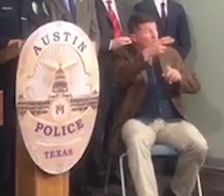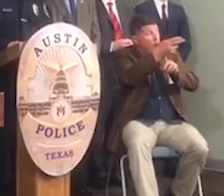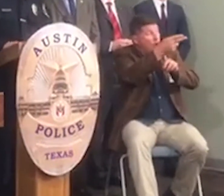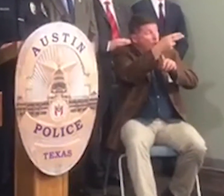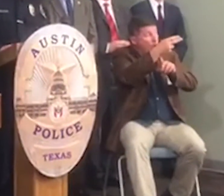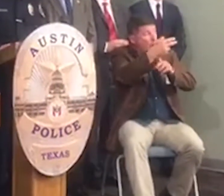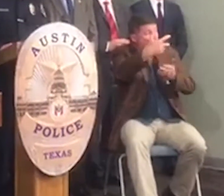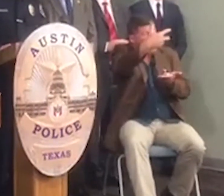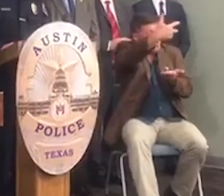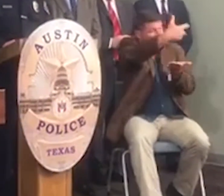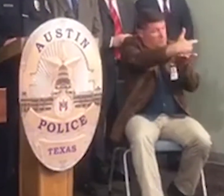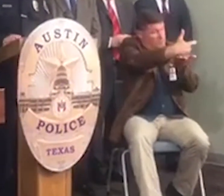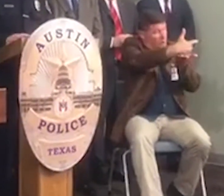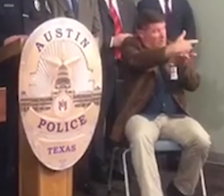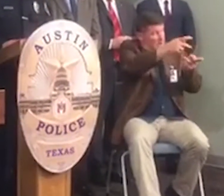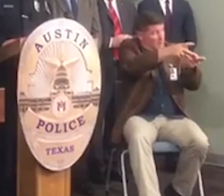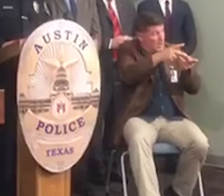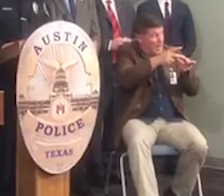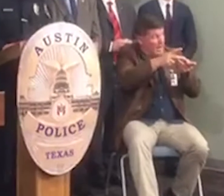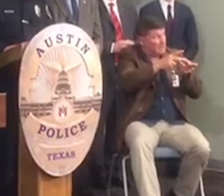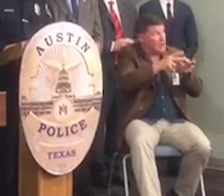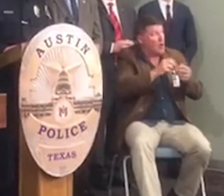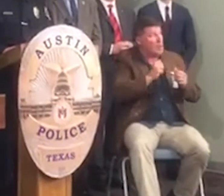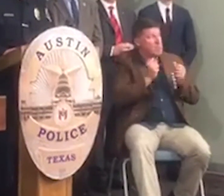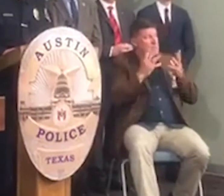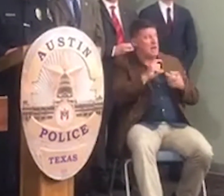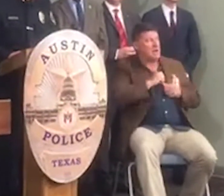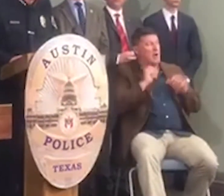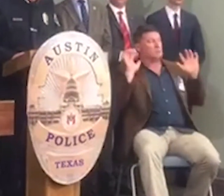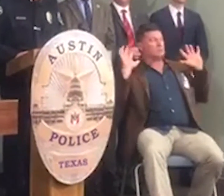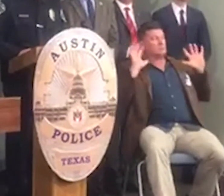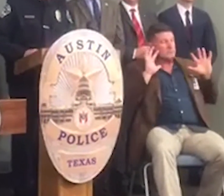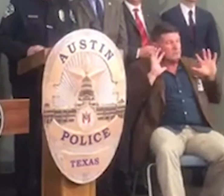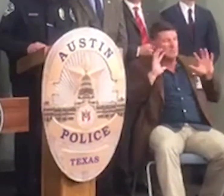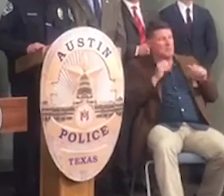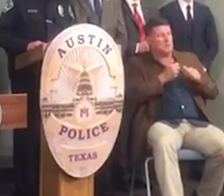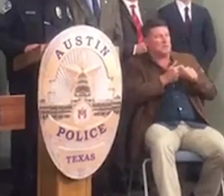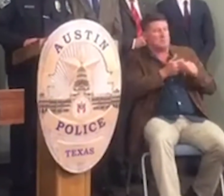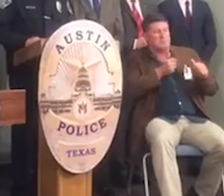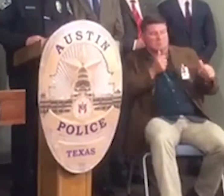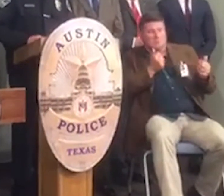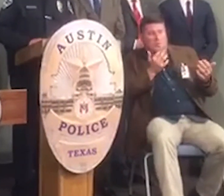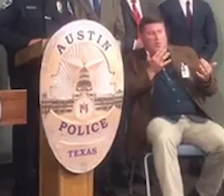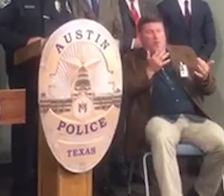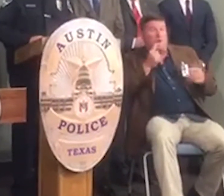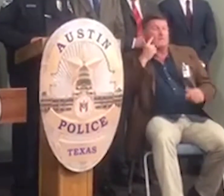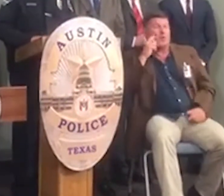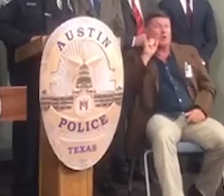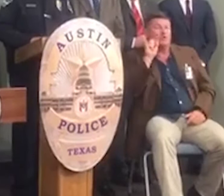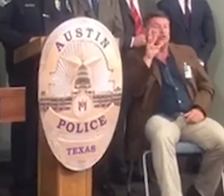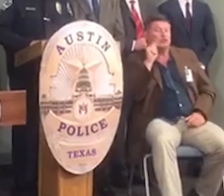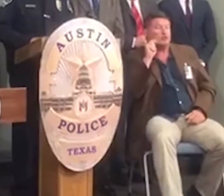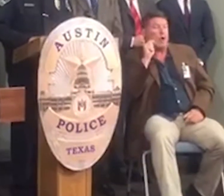many many resources who all stayed at a distance so he would not recognize that we were there. While we waited for the arrival of our tactical teams